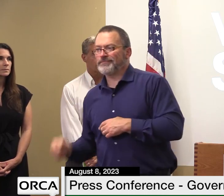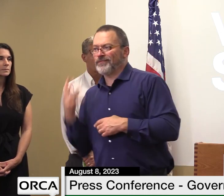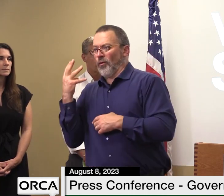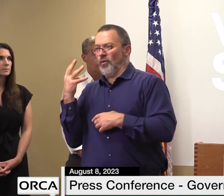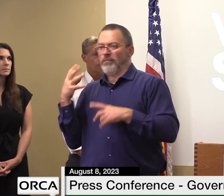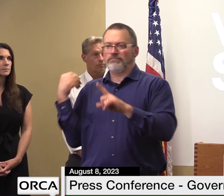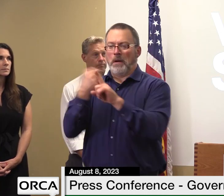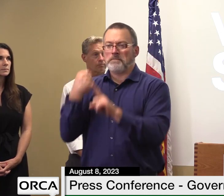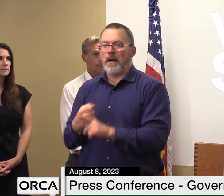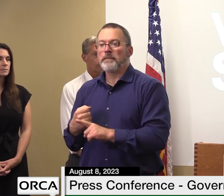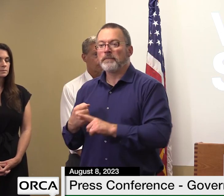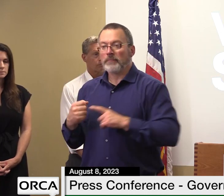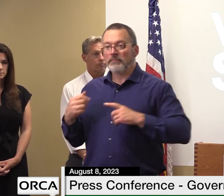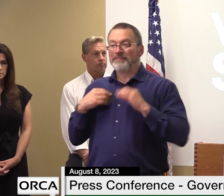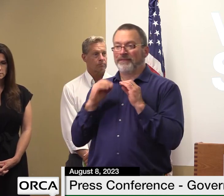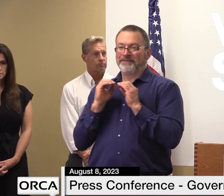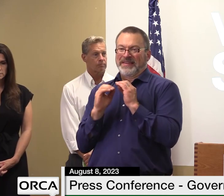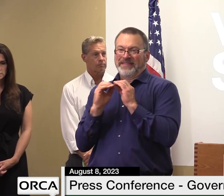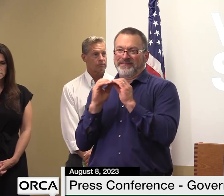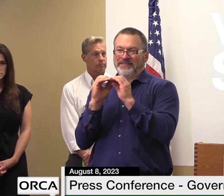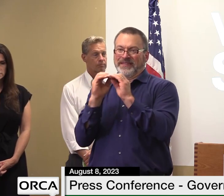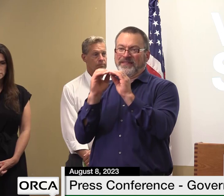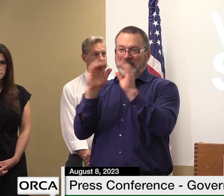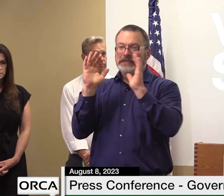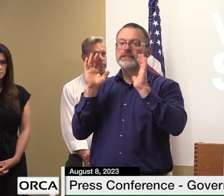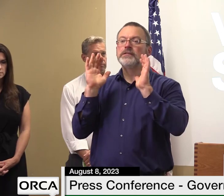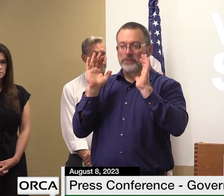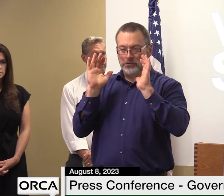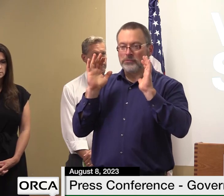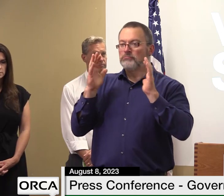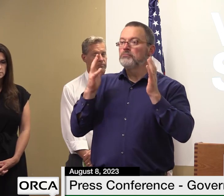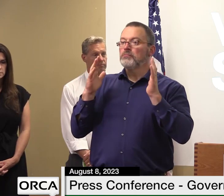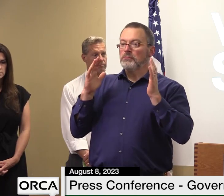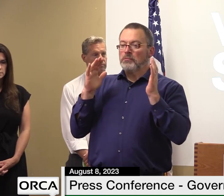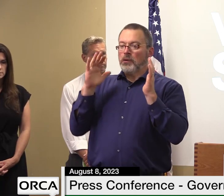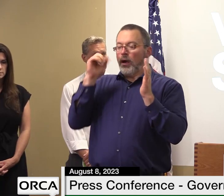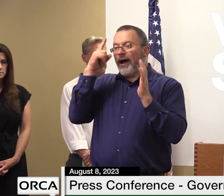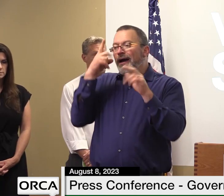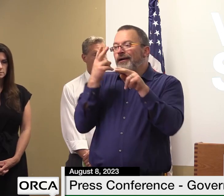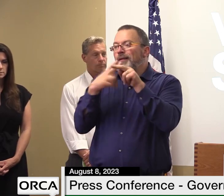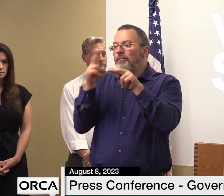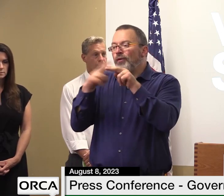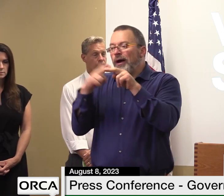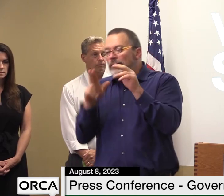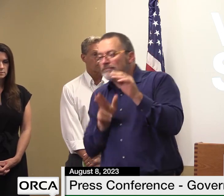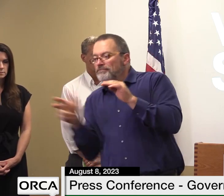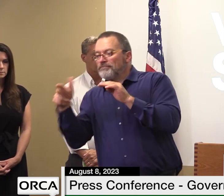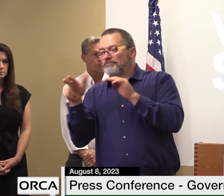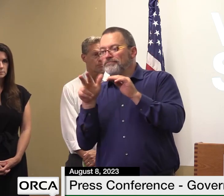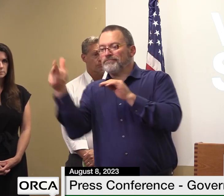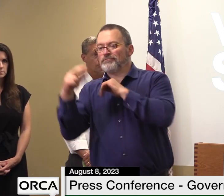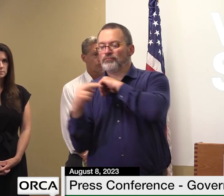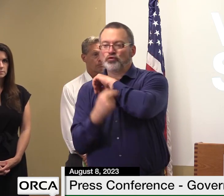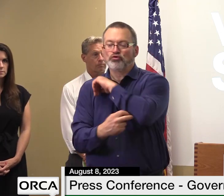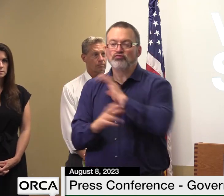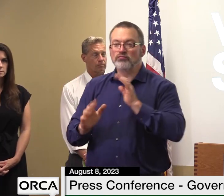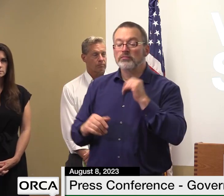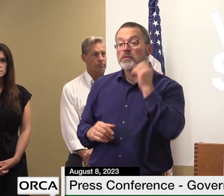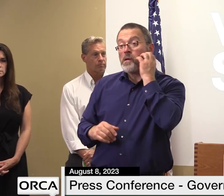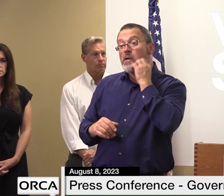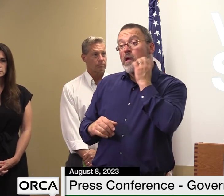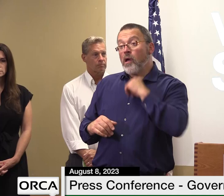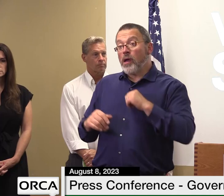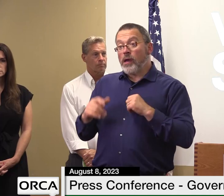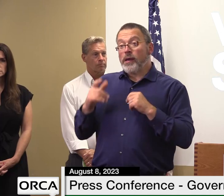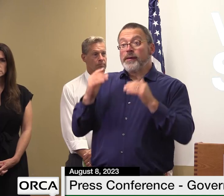have all been repaired with temporary bridges however i want to note vermont 110